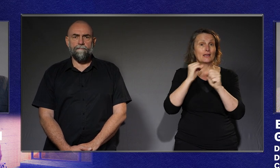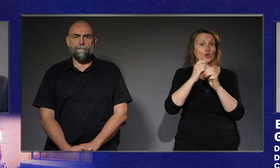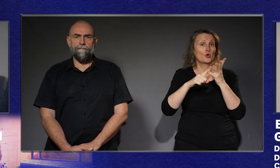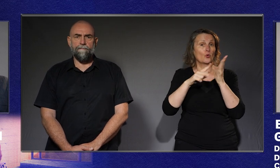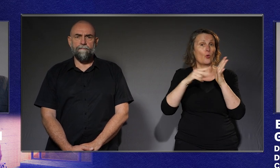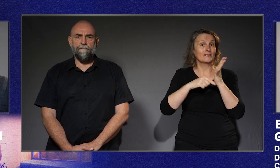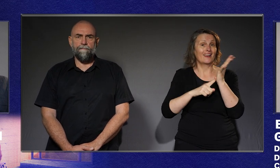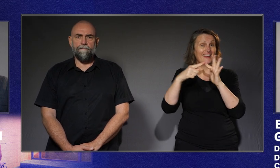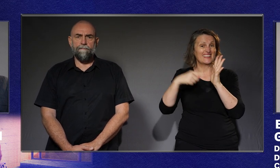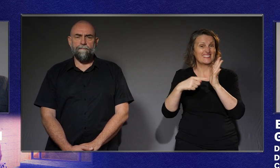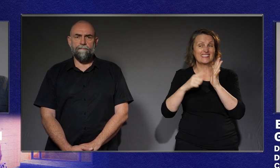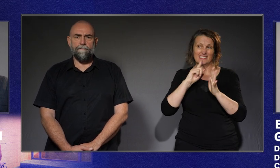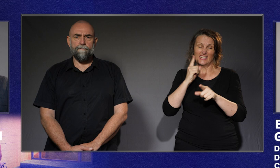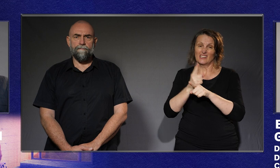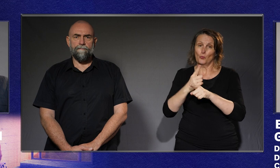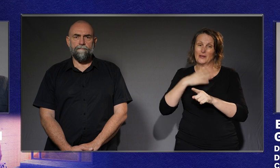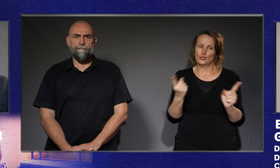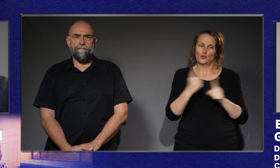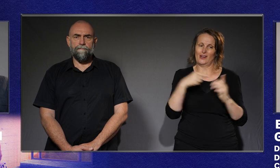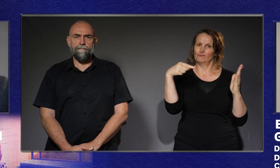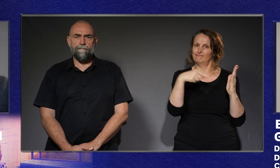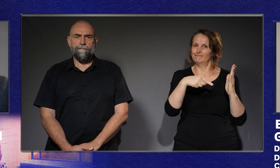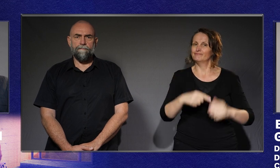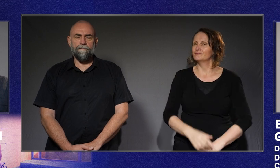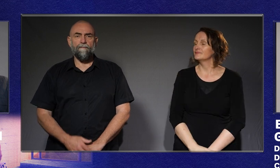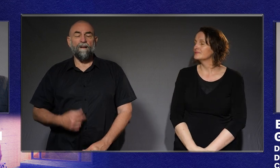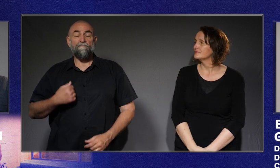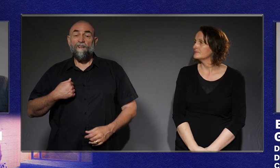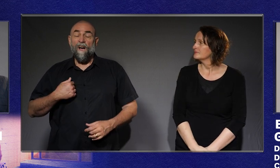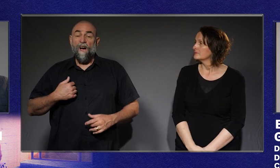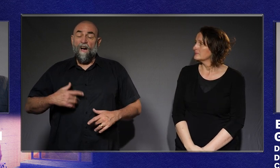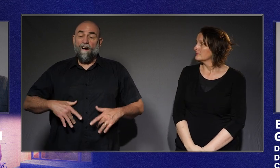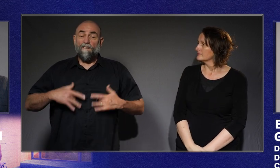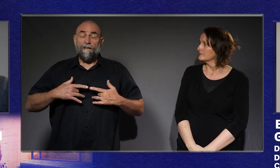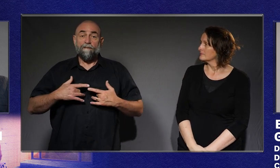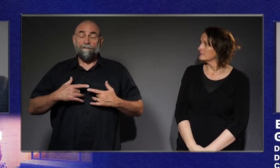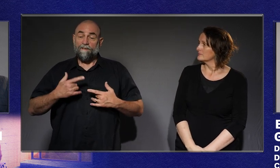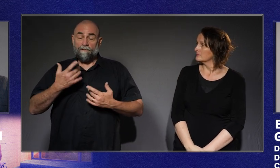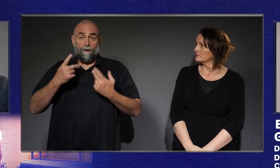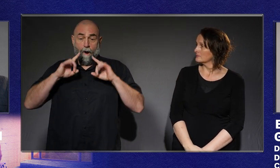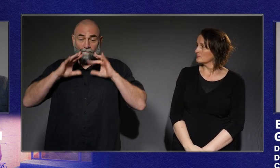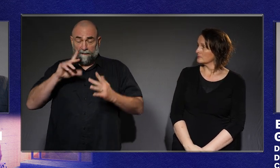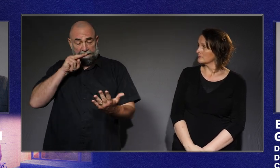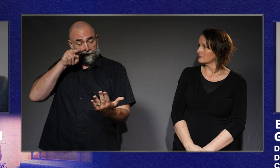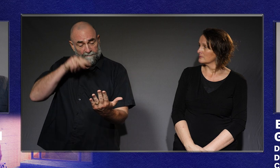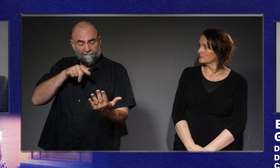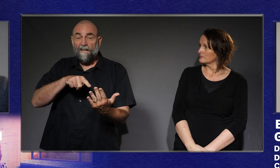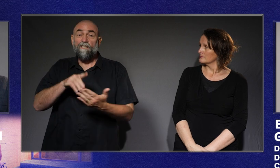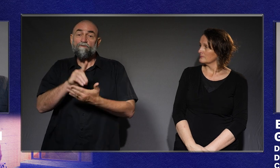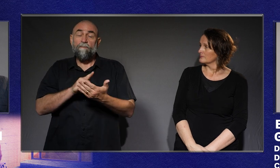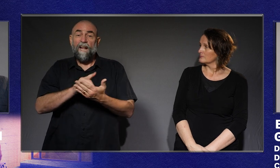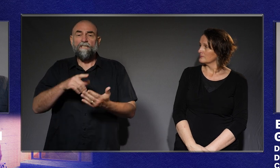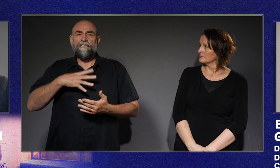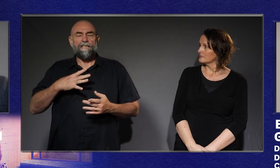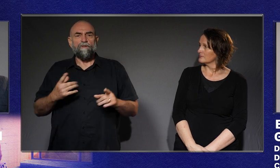I think it's undoubtedly clear we need to assess whether the Disability Discrimination Act is still fit for purpose. And one of the things